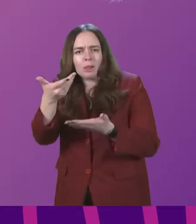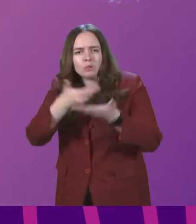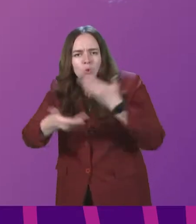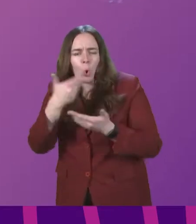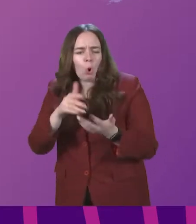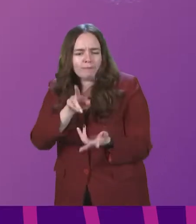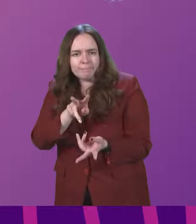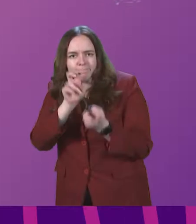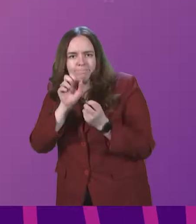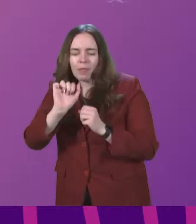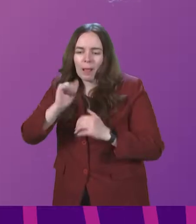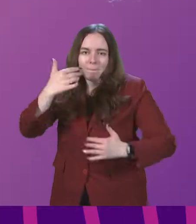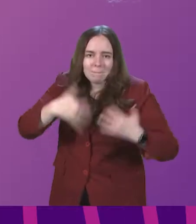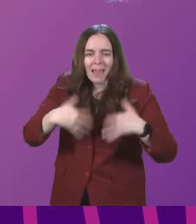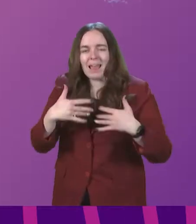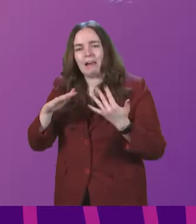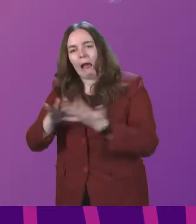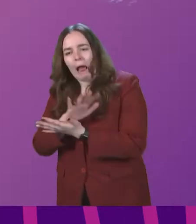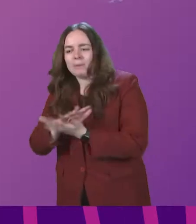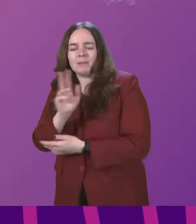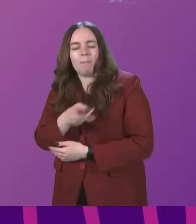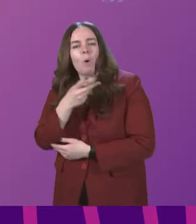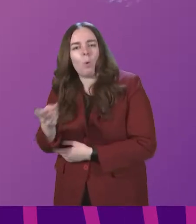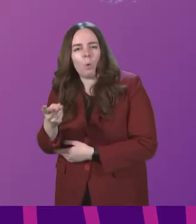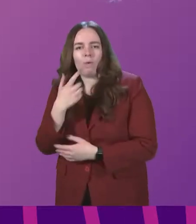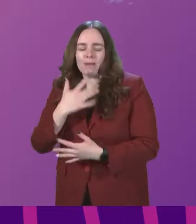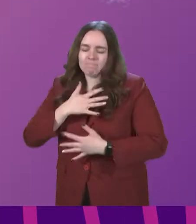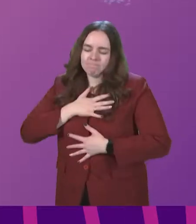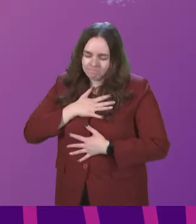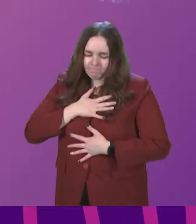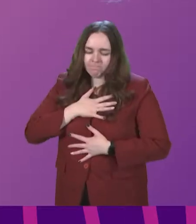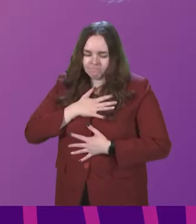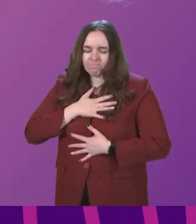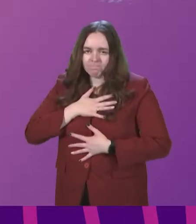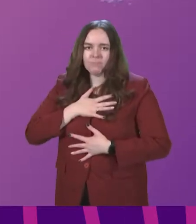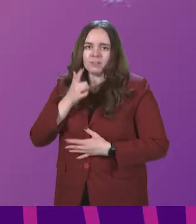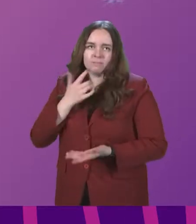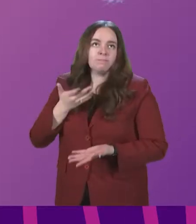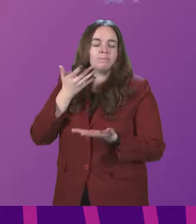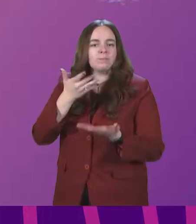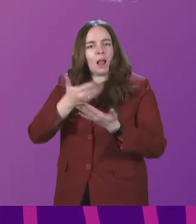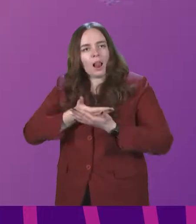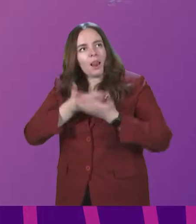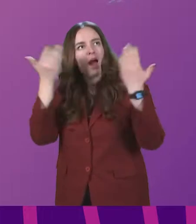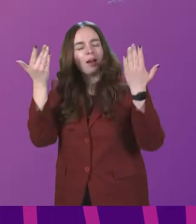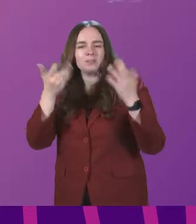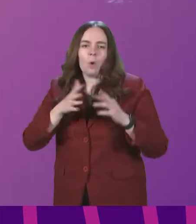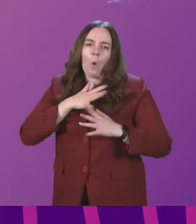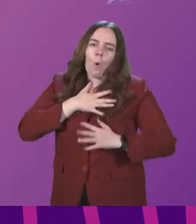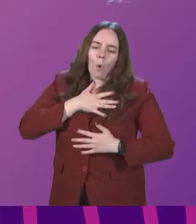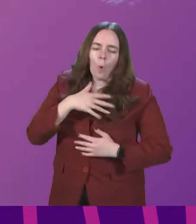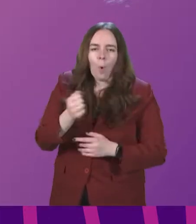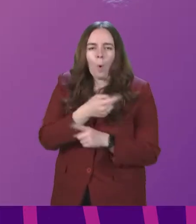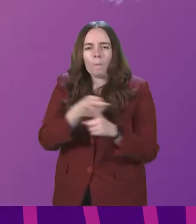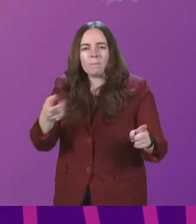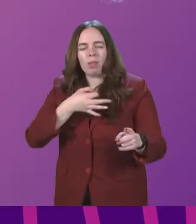pain and their happiness, and simply holding it until you find the light. Bringing hope into the lives of the